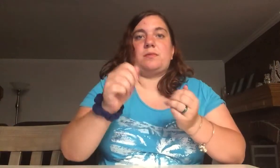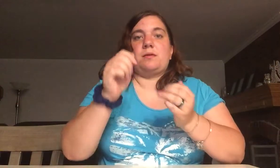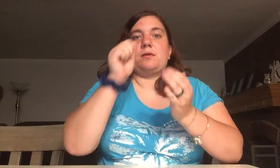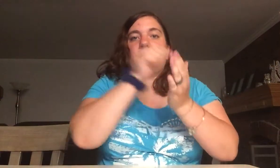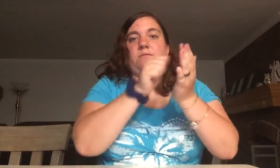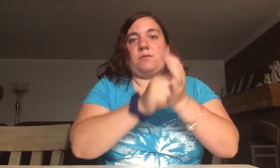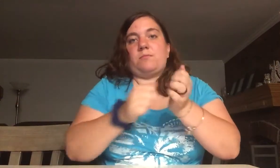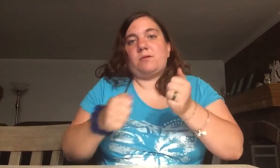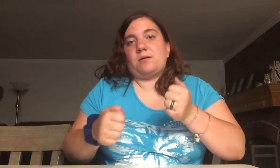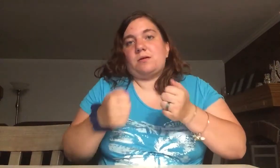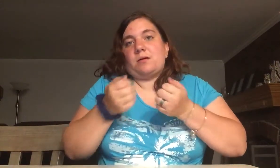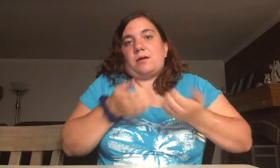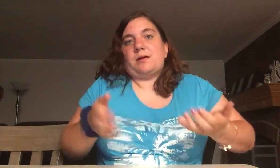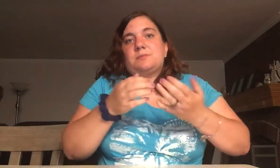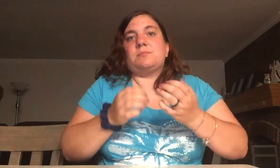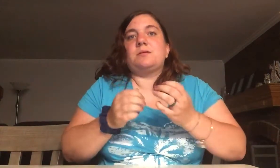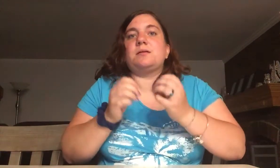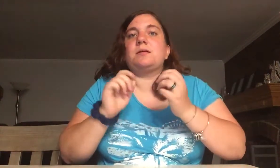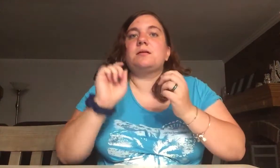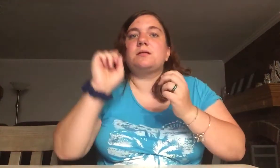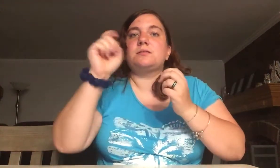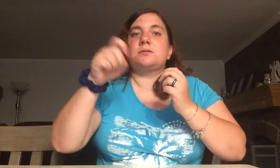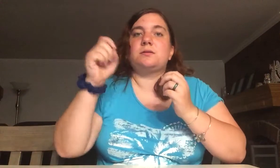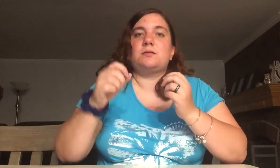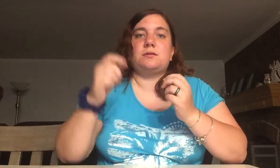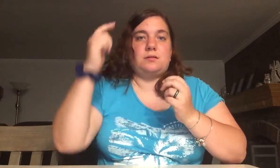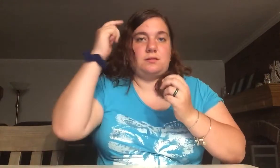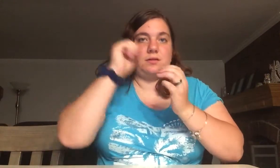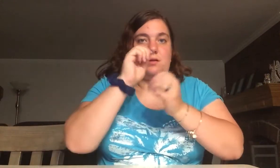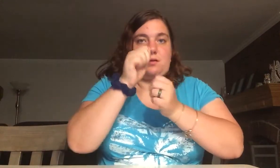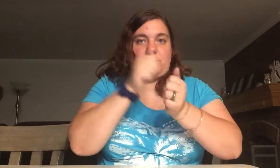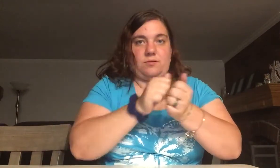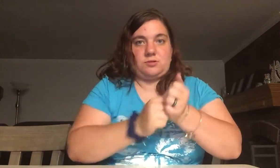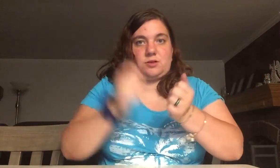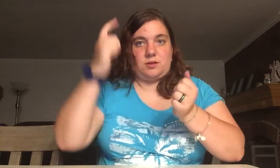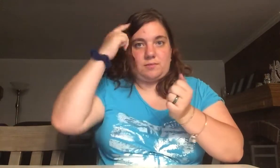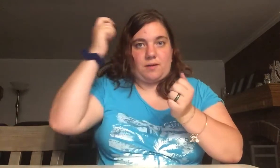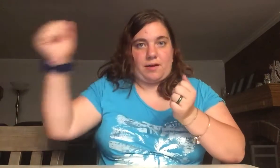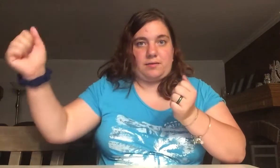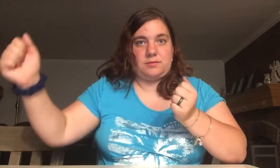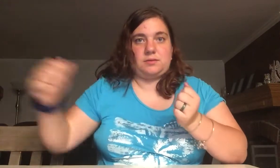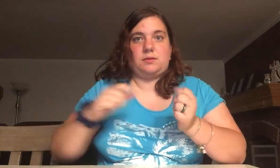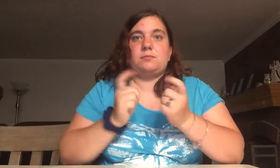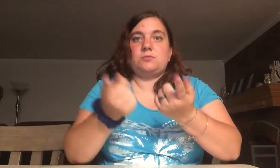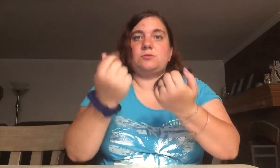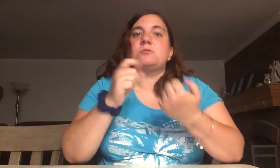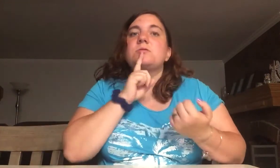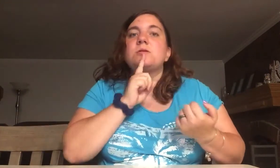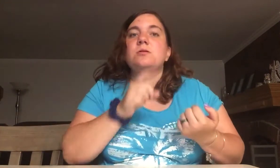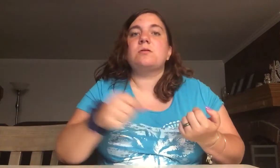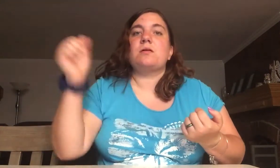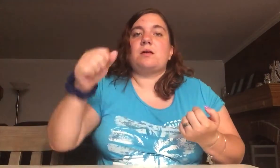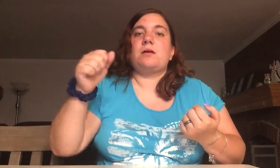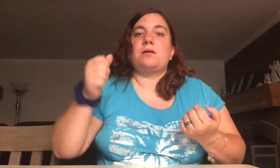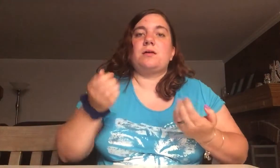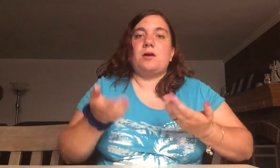Every prayer has been answered. Every dream has come true. Yeah,